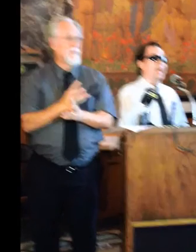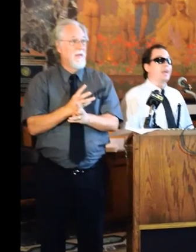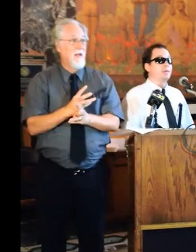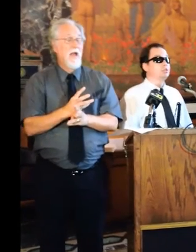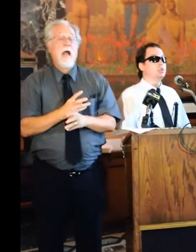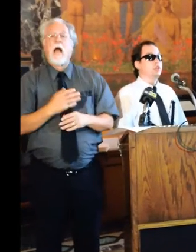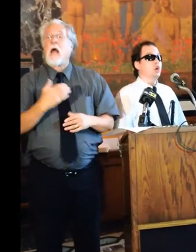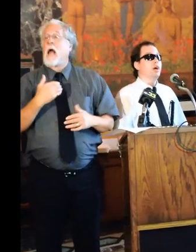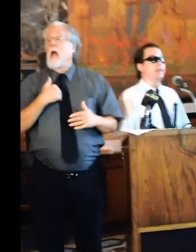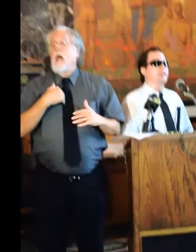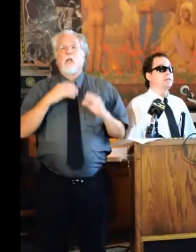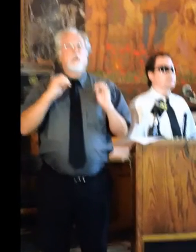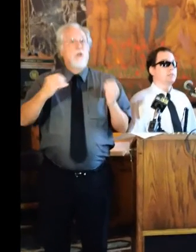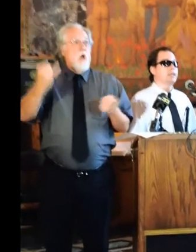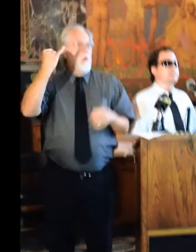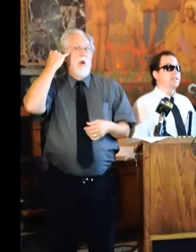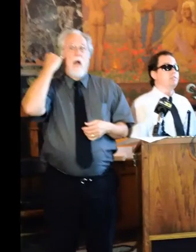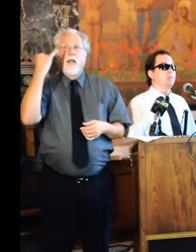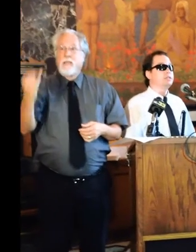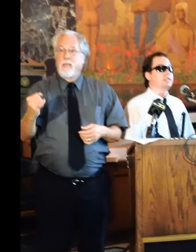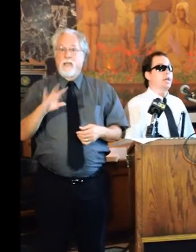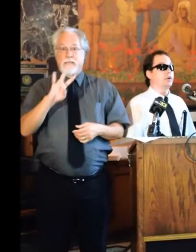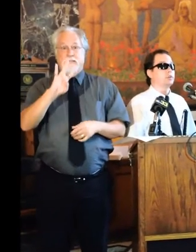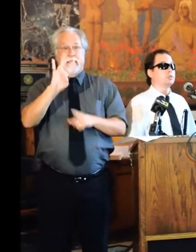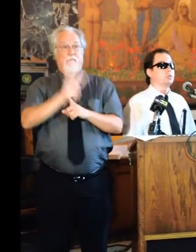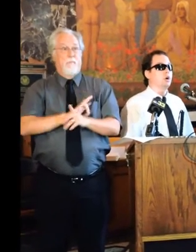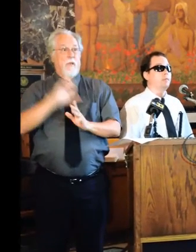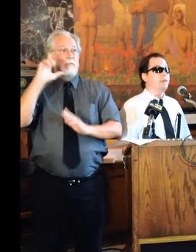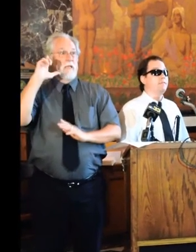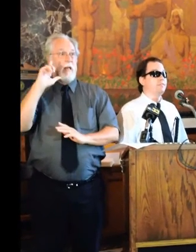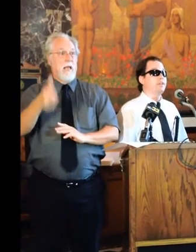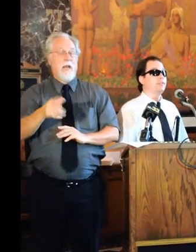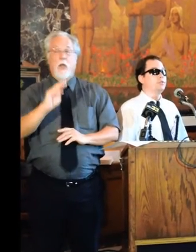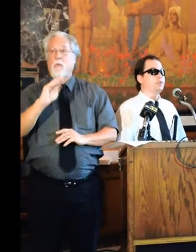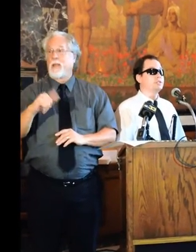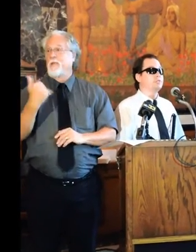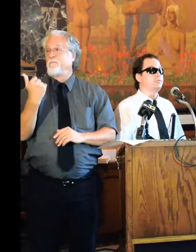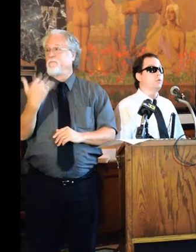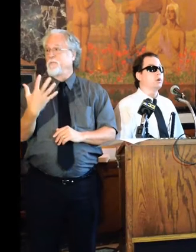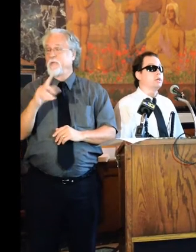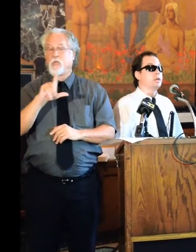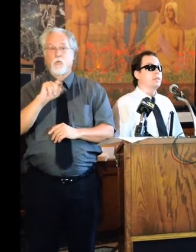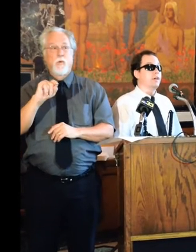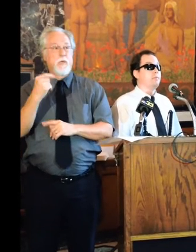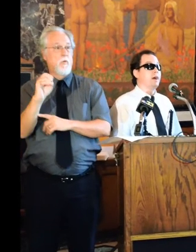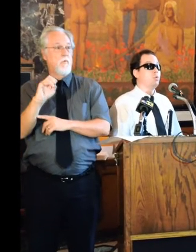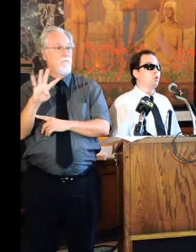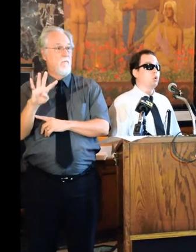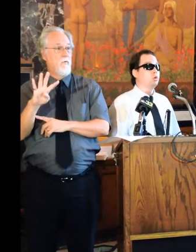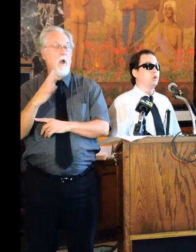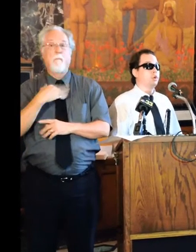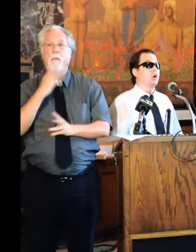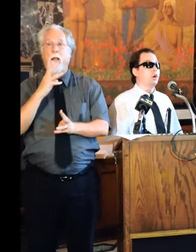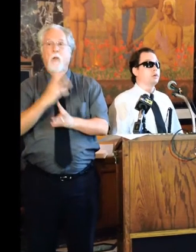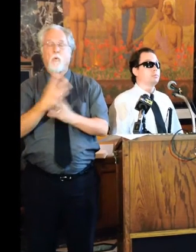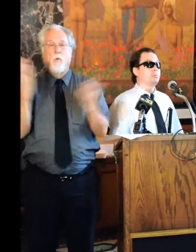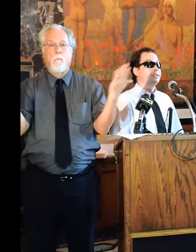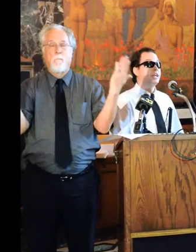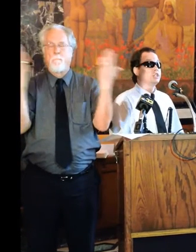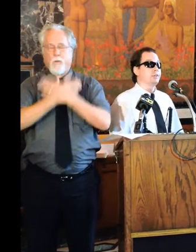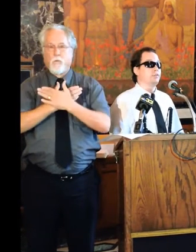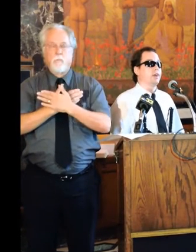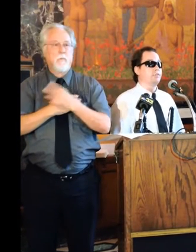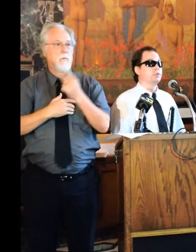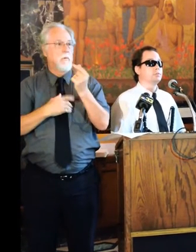I had absolutely no idea that seven months later, on May 15, 2004, that my world would go dark,